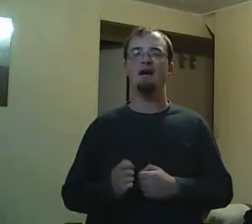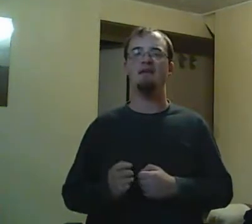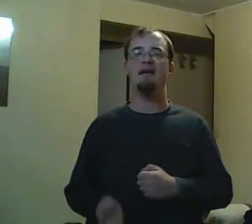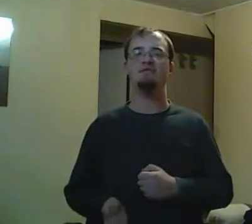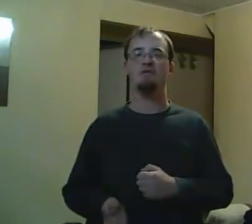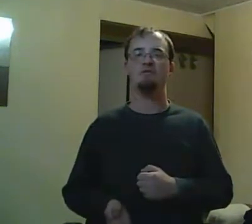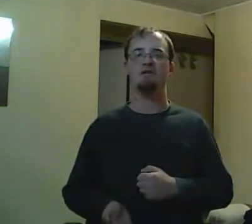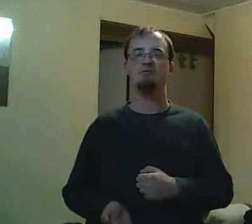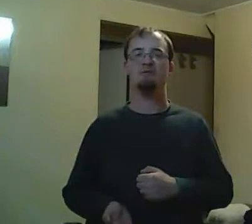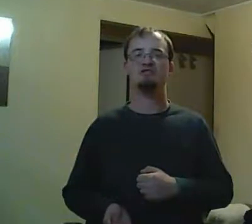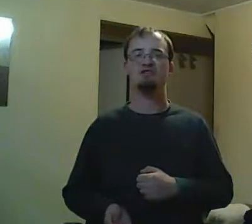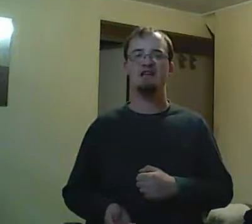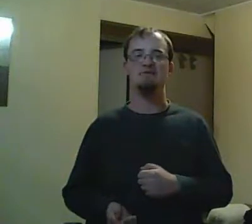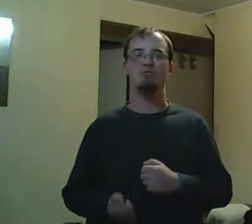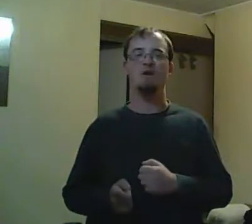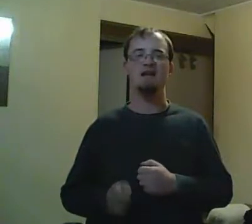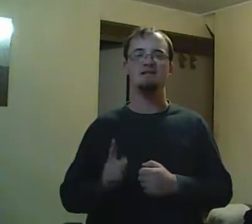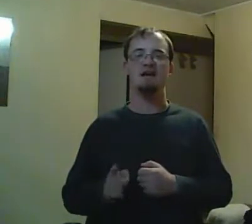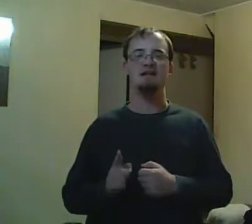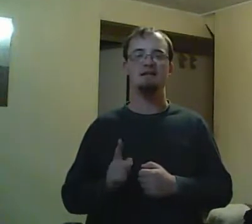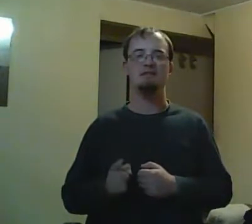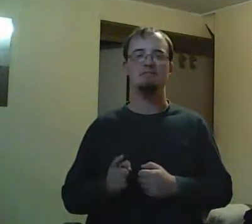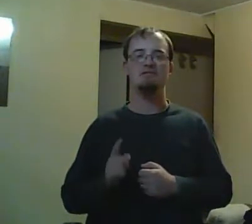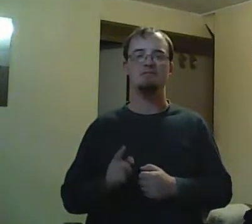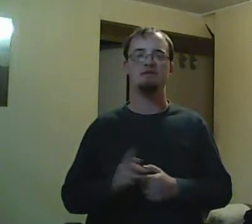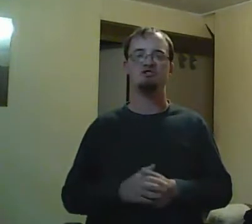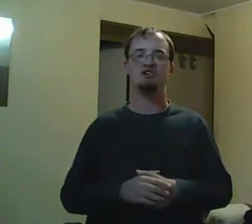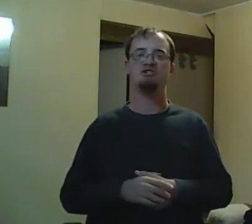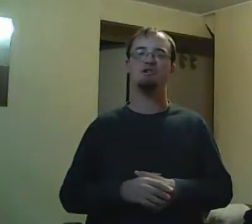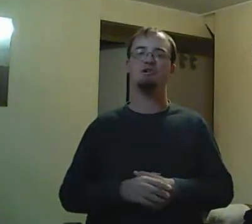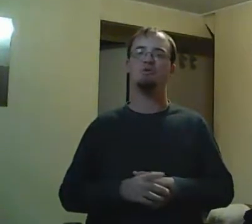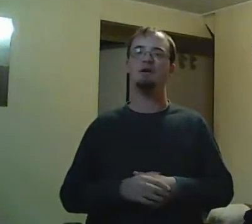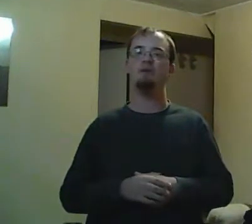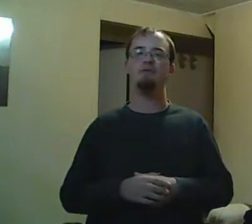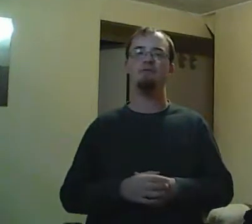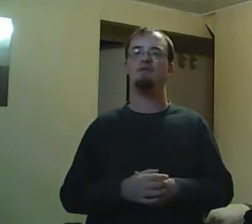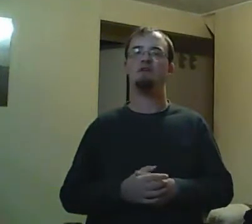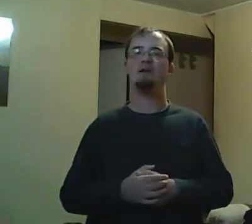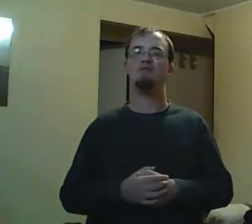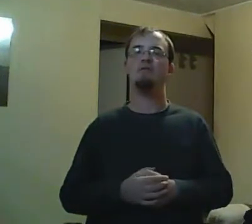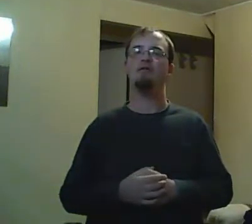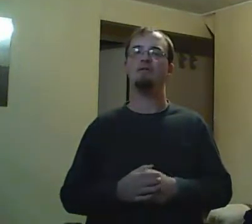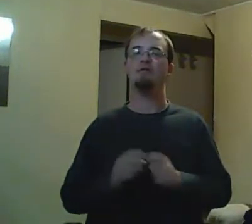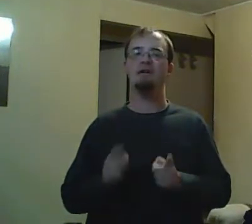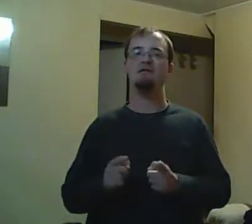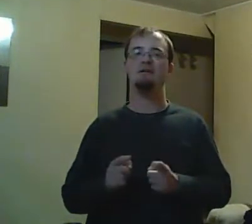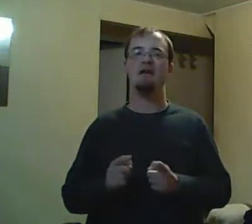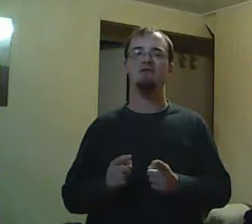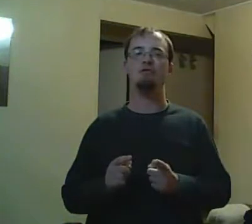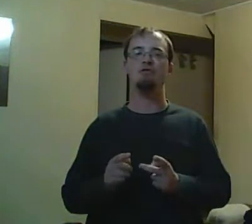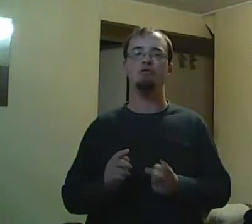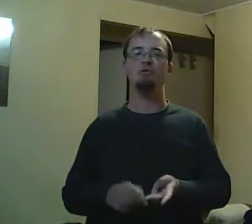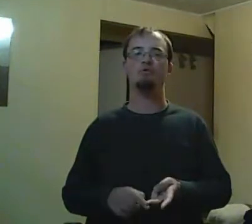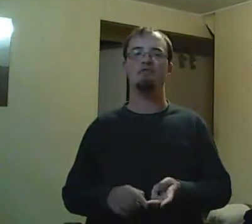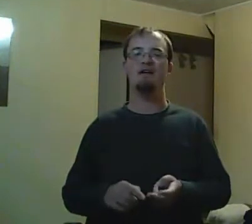Dean's car for revenge. Sprinter gets arrested because that was his car that broke Dean. But, Paige takes the rap and basically tells Dean,